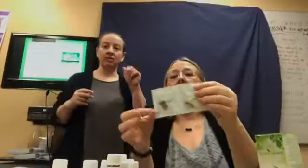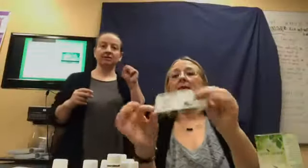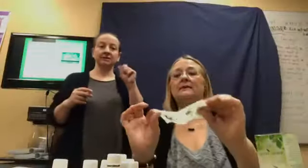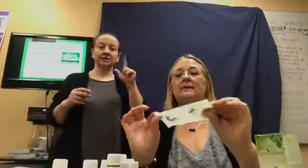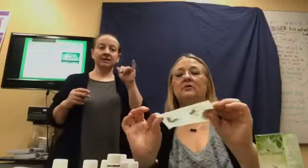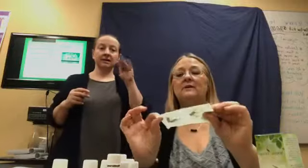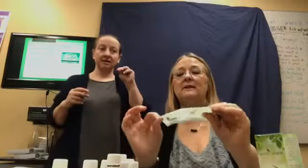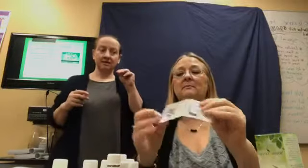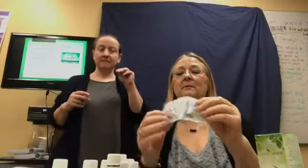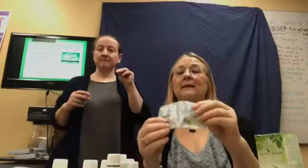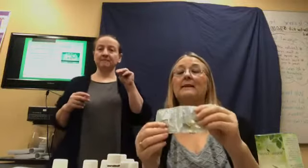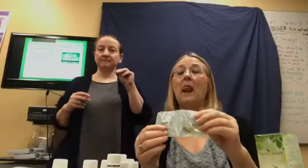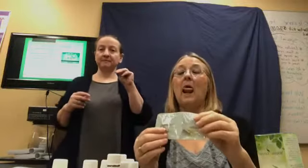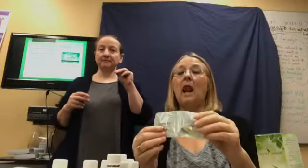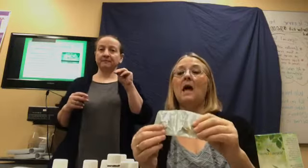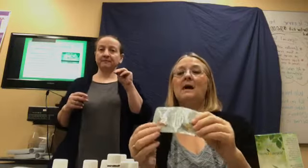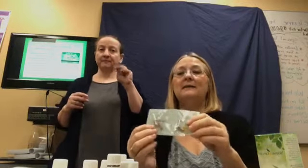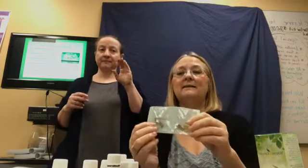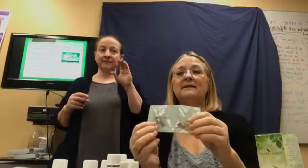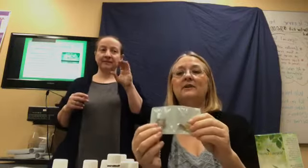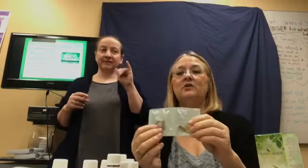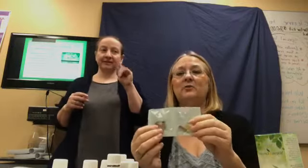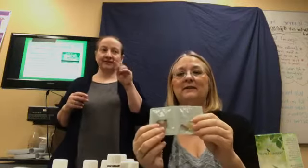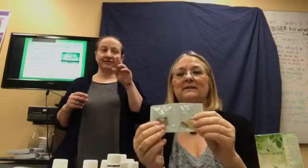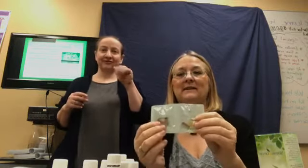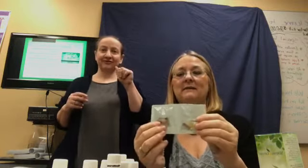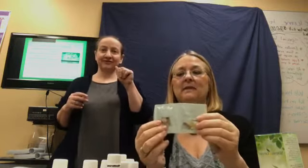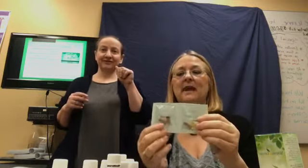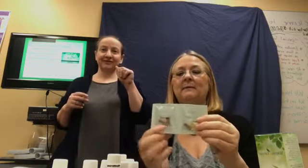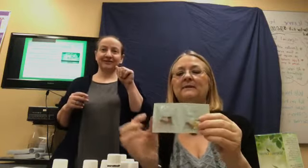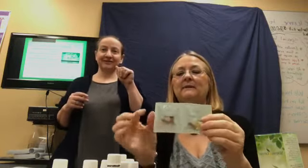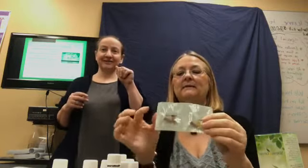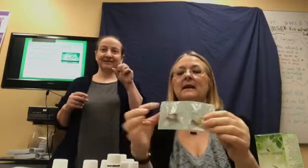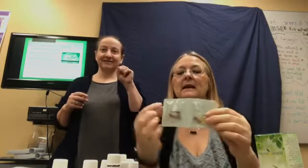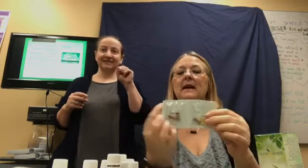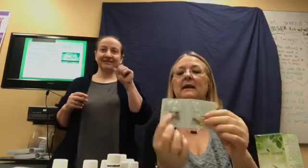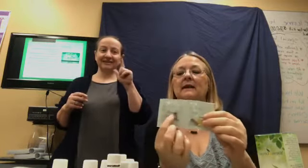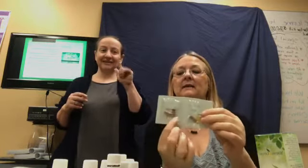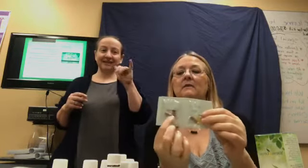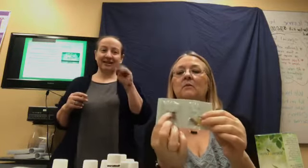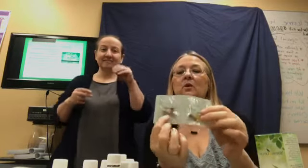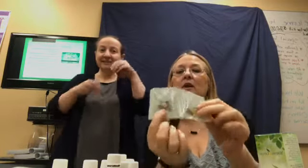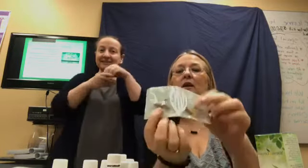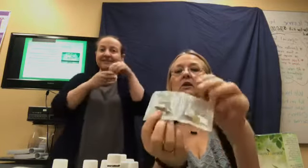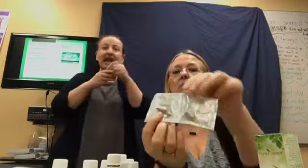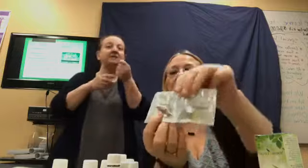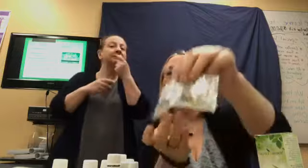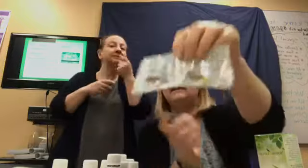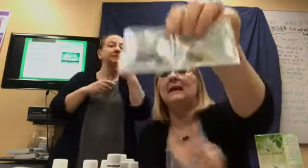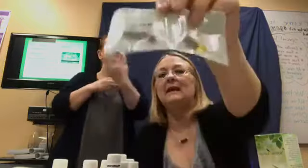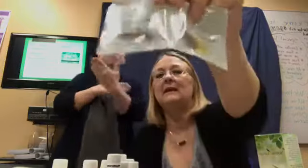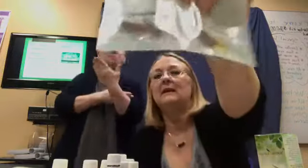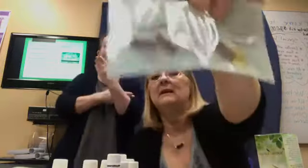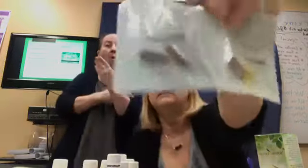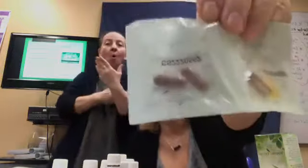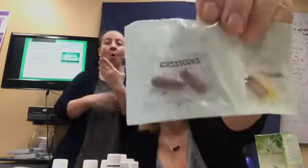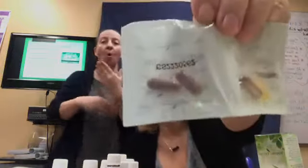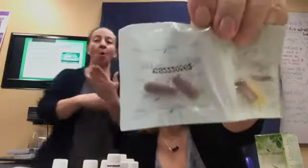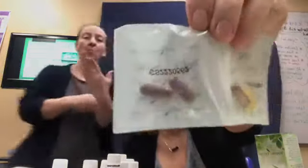Citrus Slim. La la la. Citrus Slim capsules. And, in the morning, you would take the two